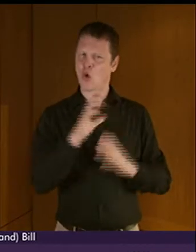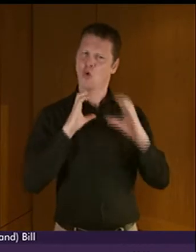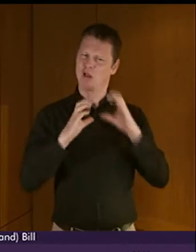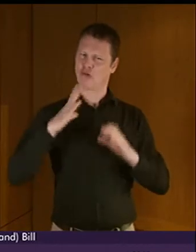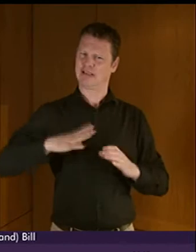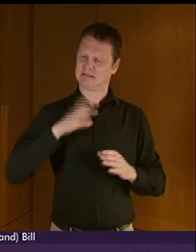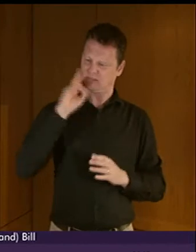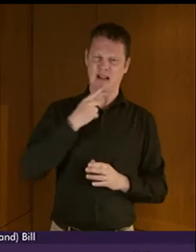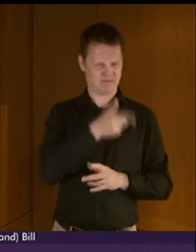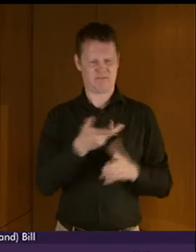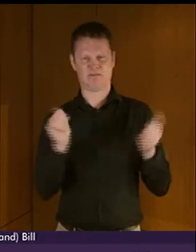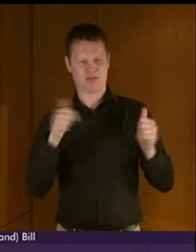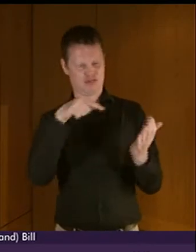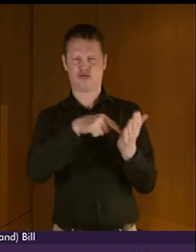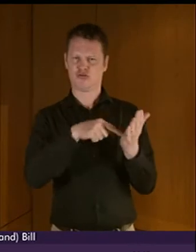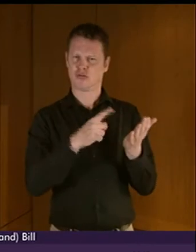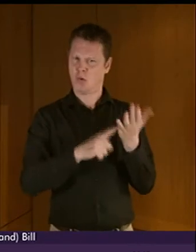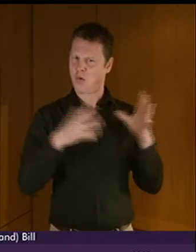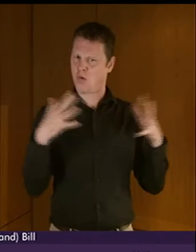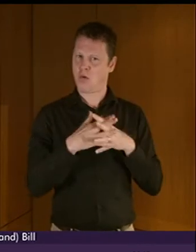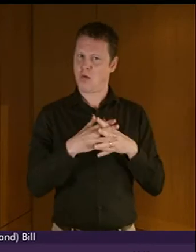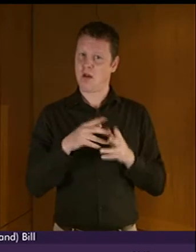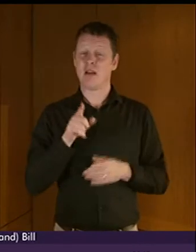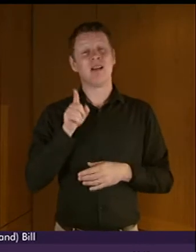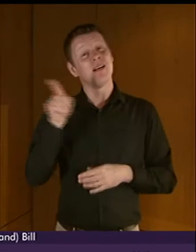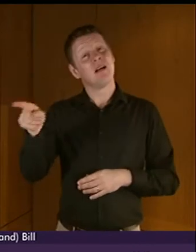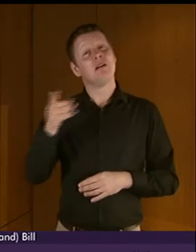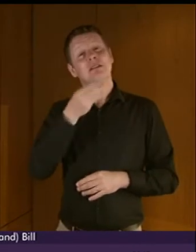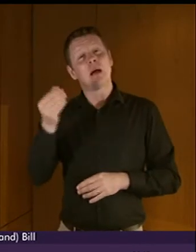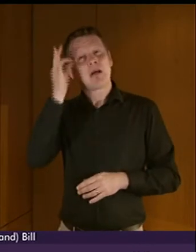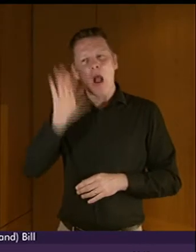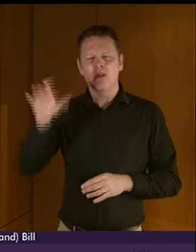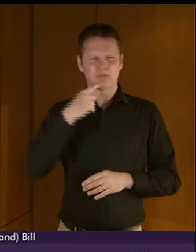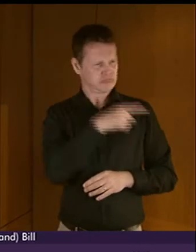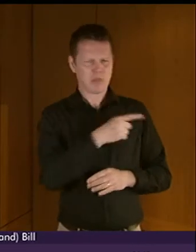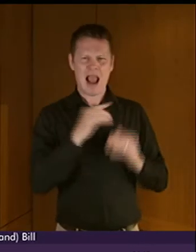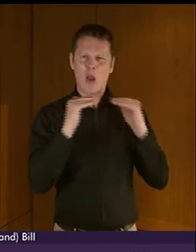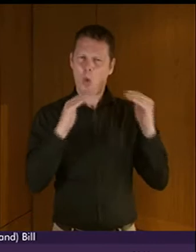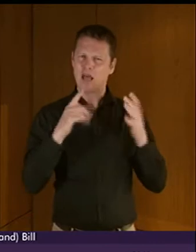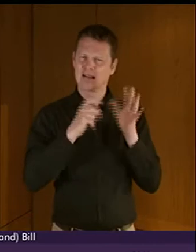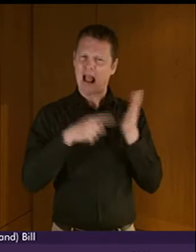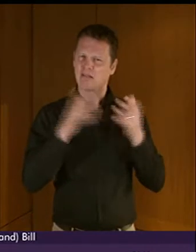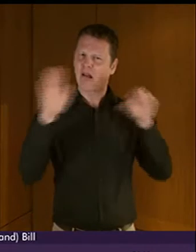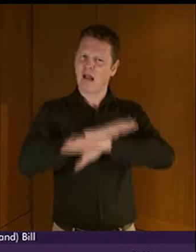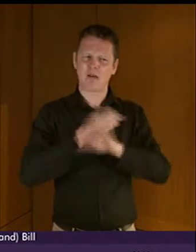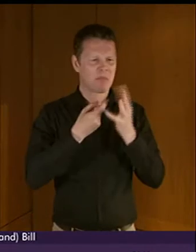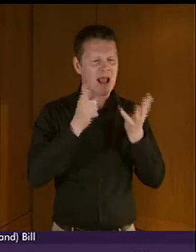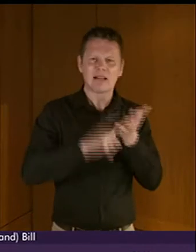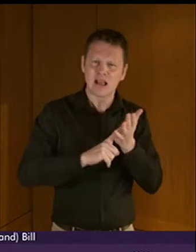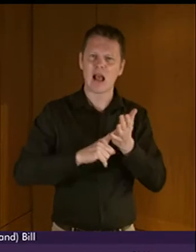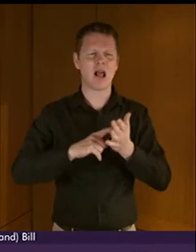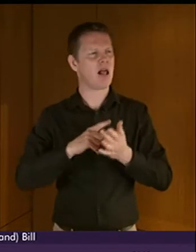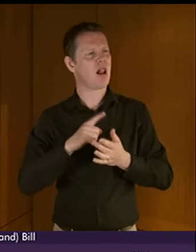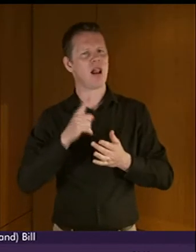of deaf people. It was suggested that BSL users were already protected under the Equality Act, as employers and service providers have an